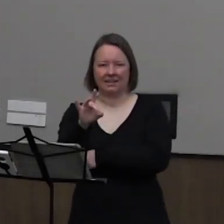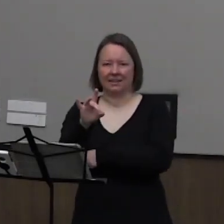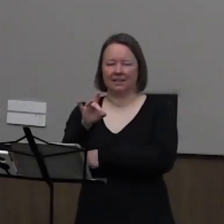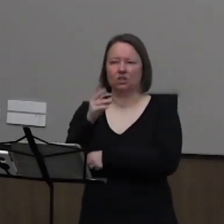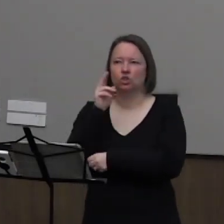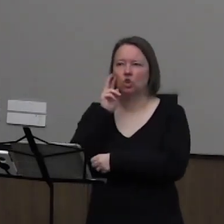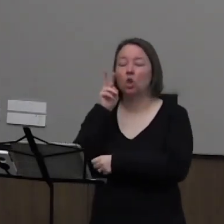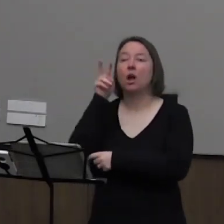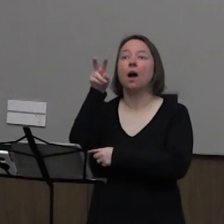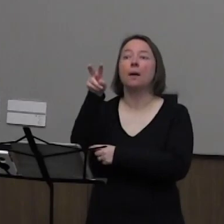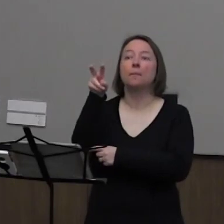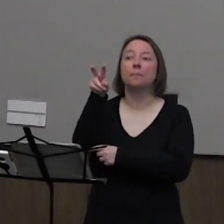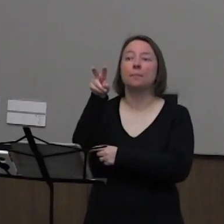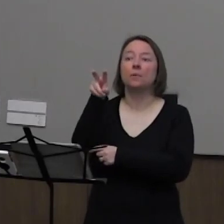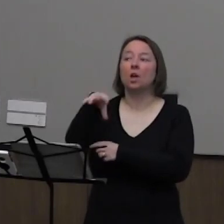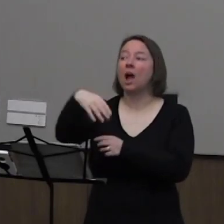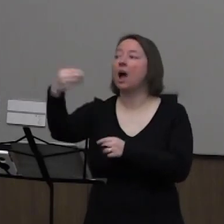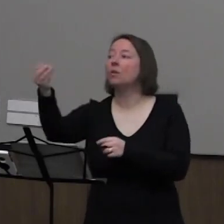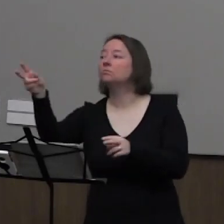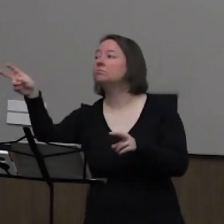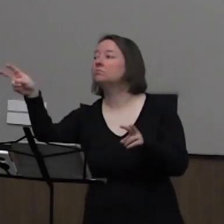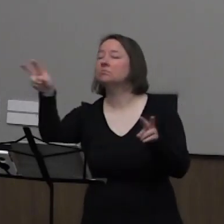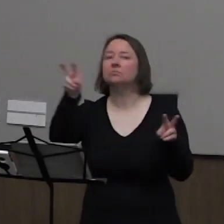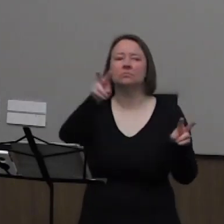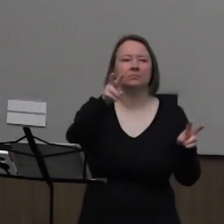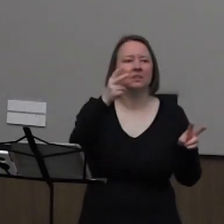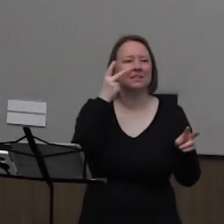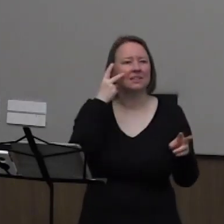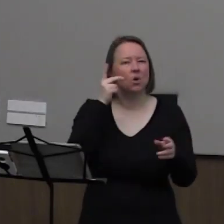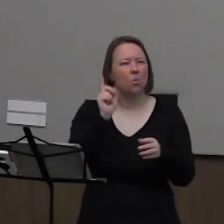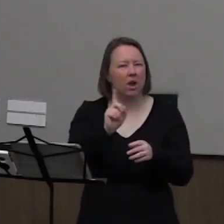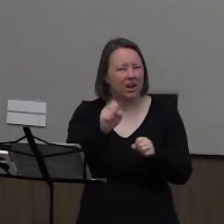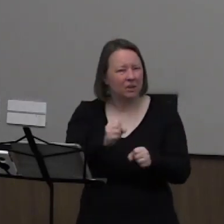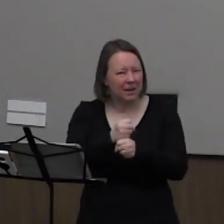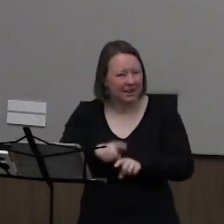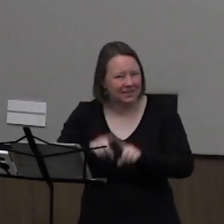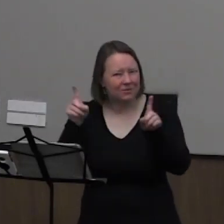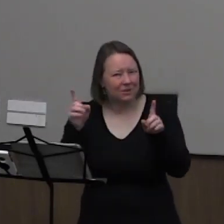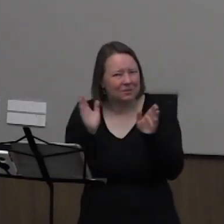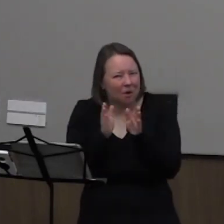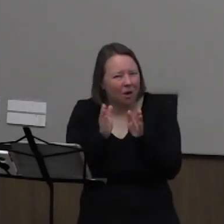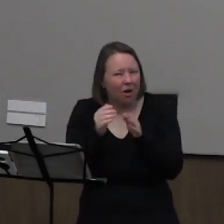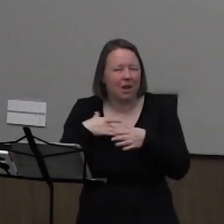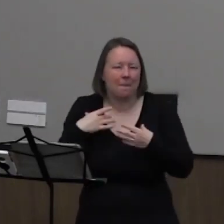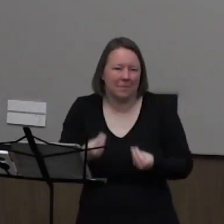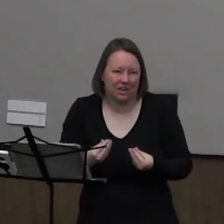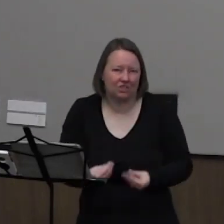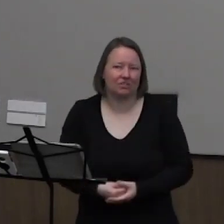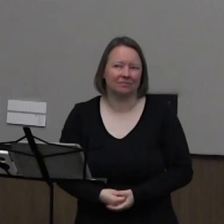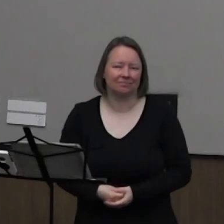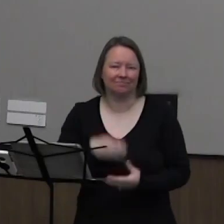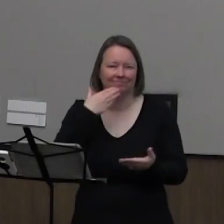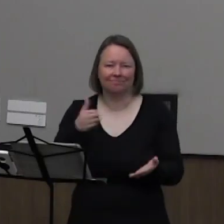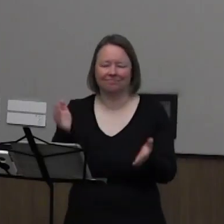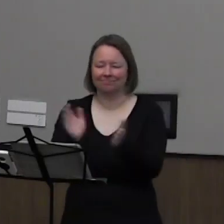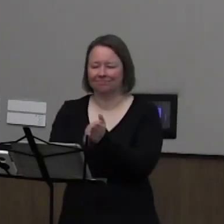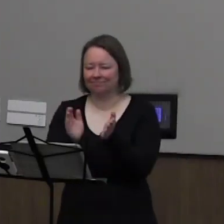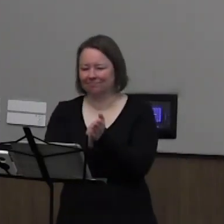up, look out, and see where you can make a small difference with compassion. Thank you. you.